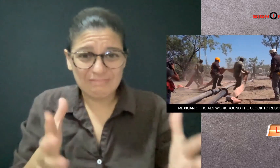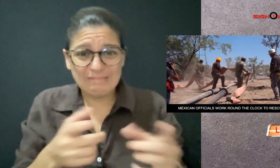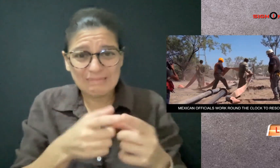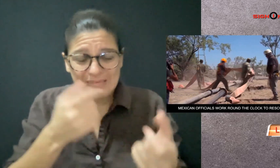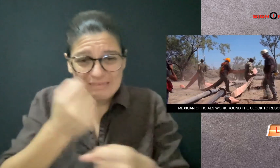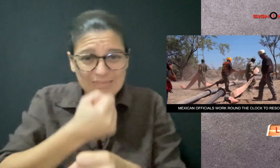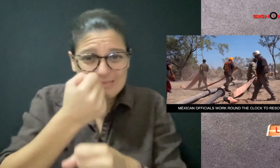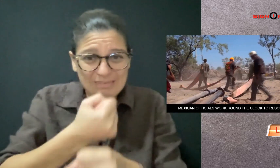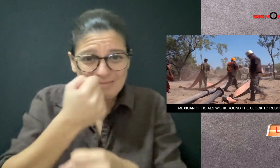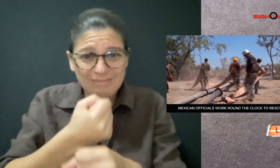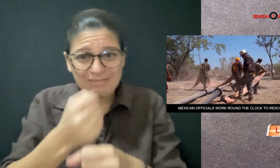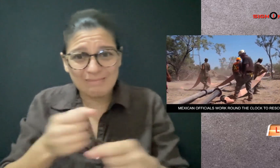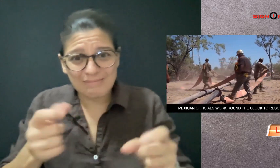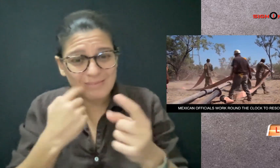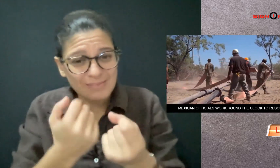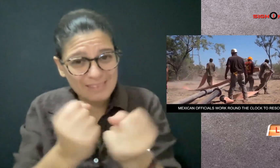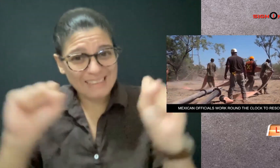helping with rescue efforts.